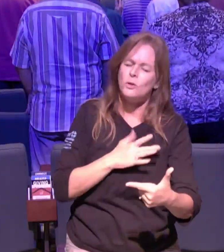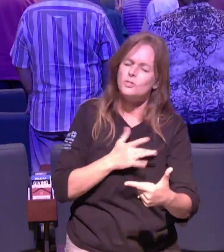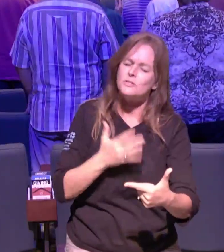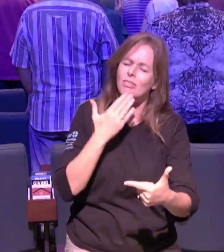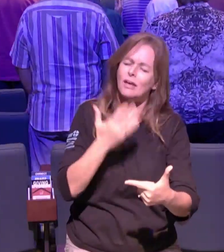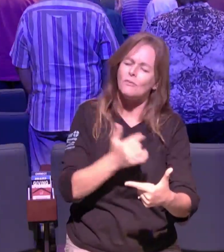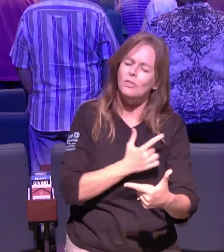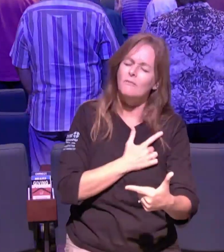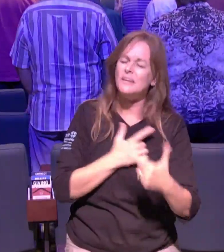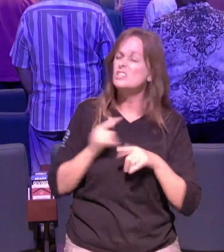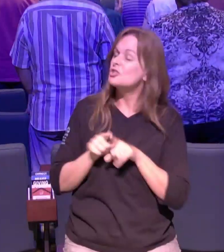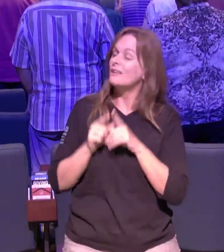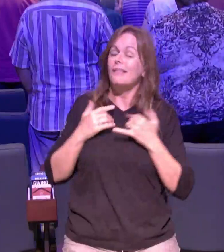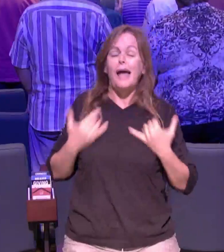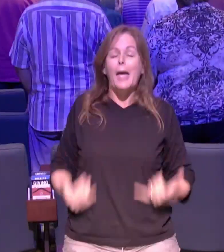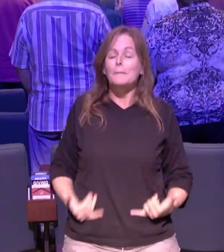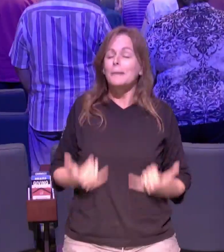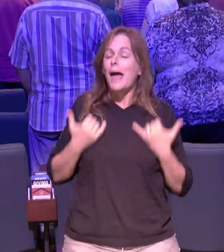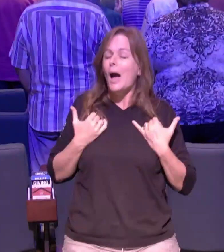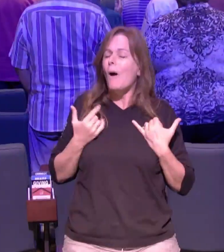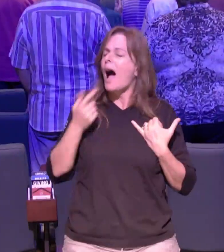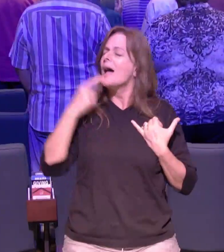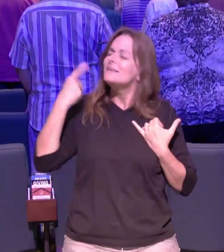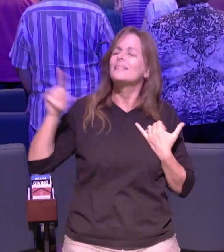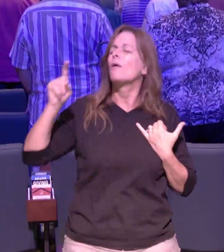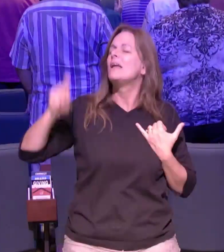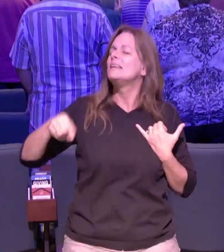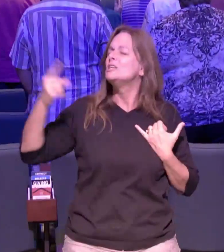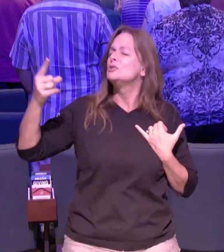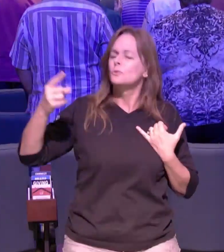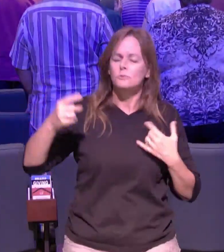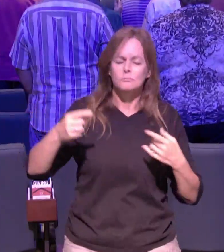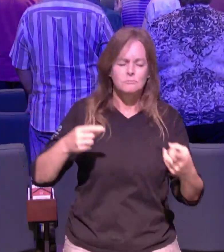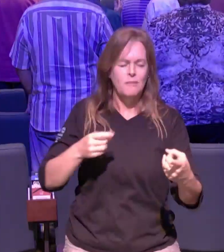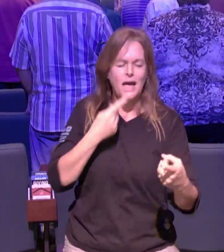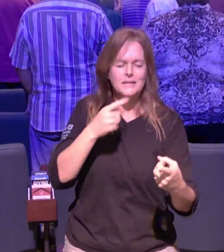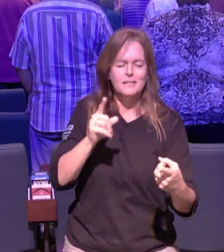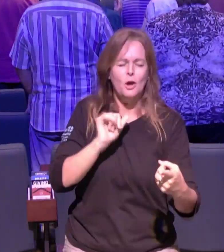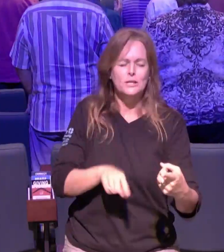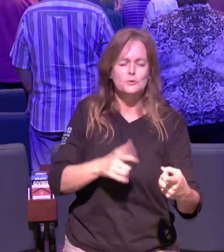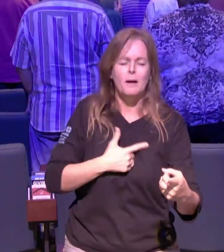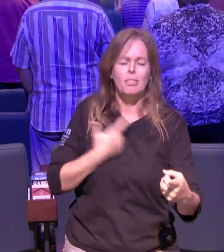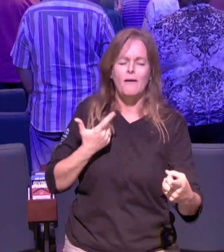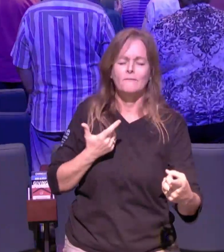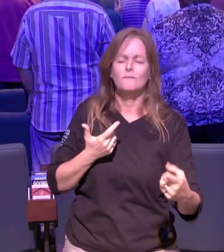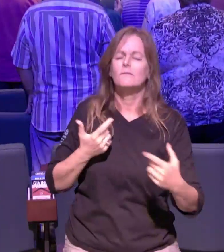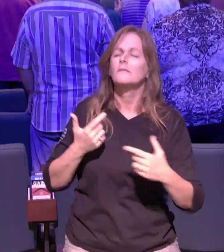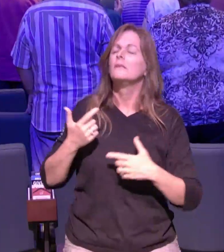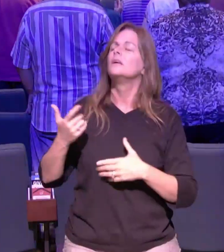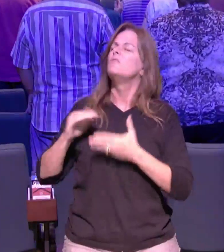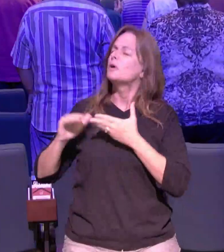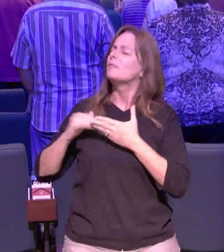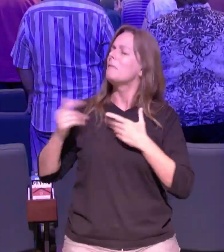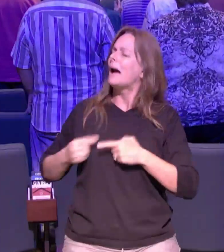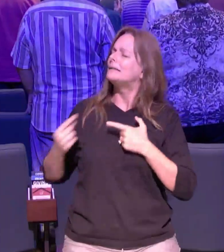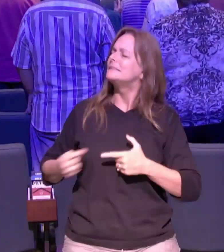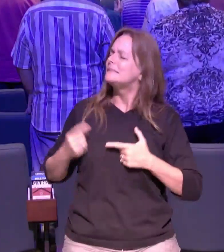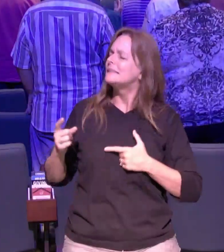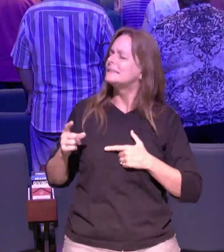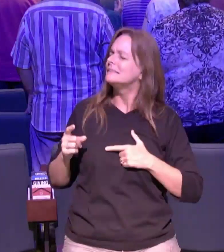that i need you in my life forgive me of my sin and make me a new person